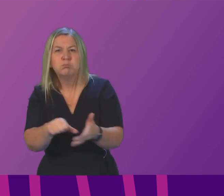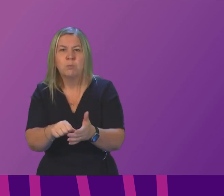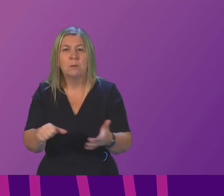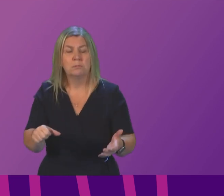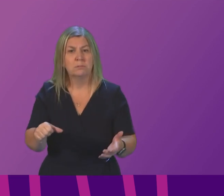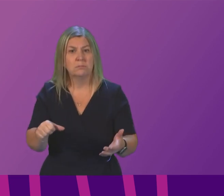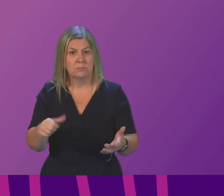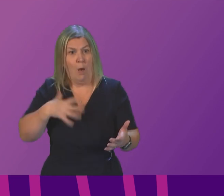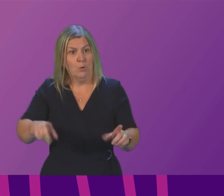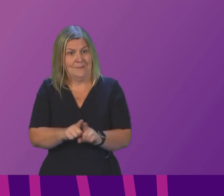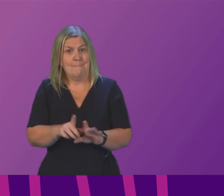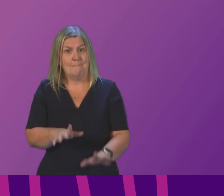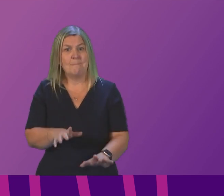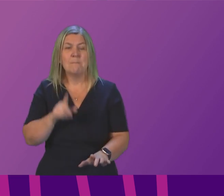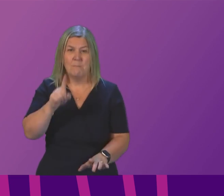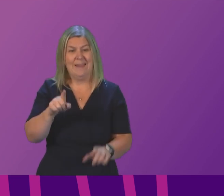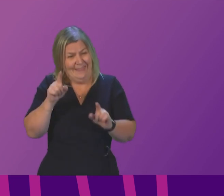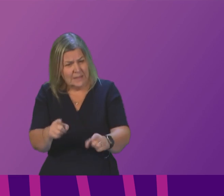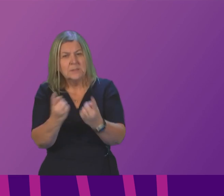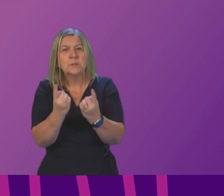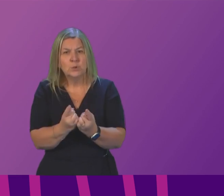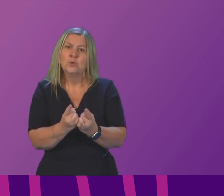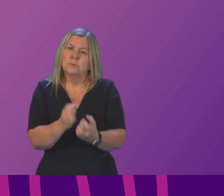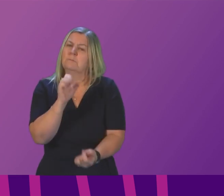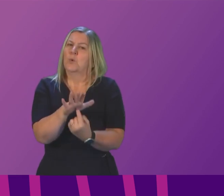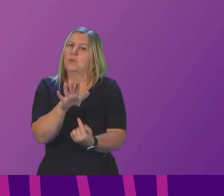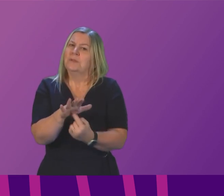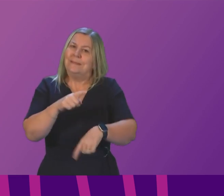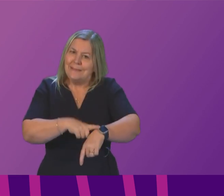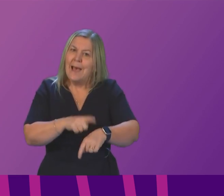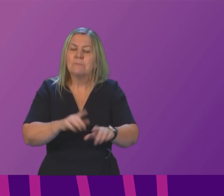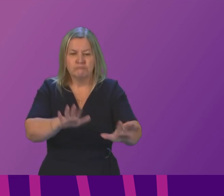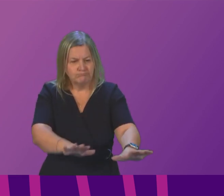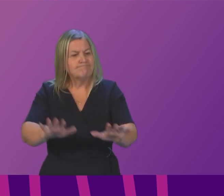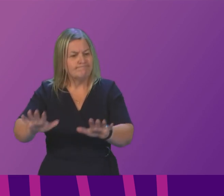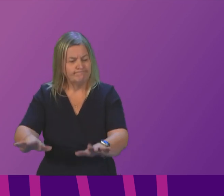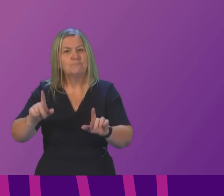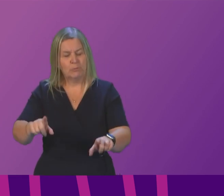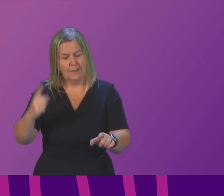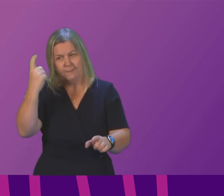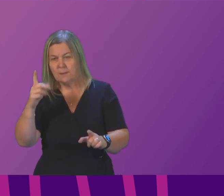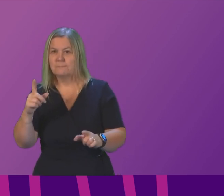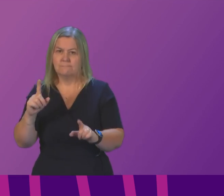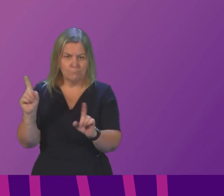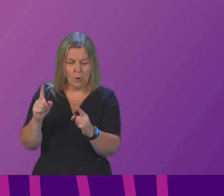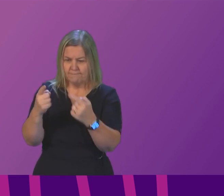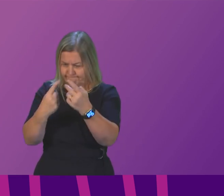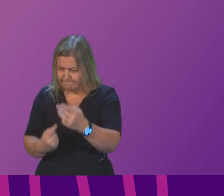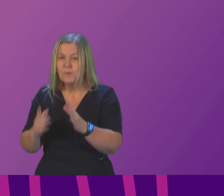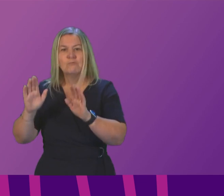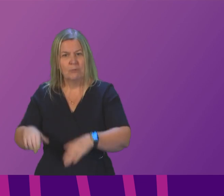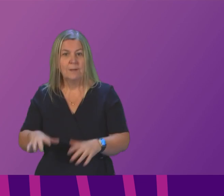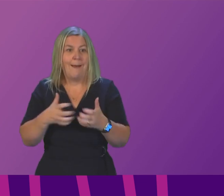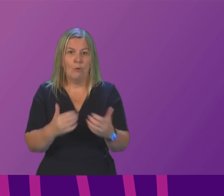when we're dealing with serious issues like this it is important that we do take the time to consider all of the implications particularly when those